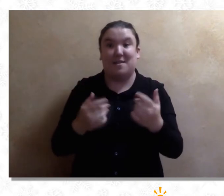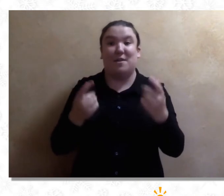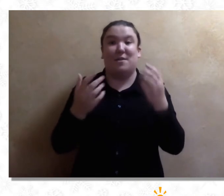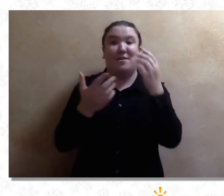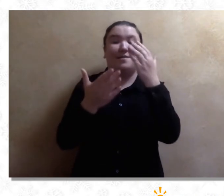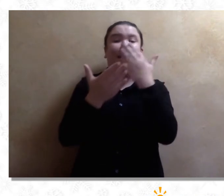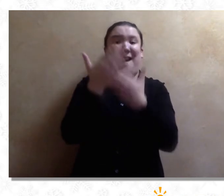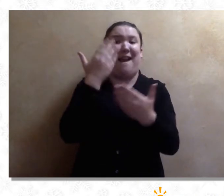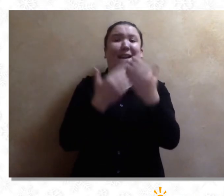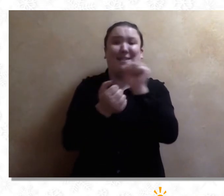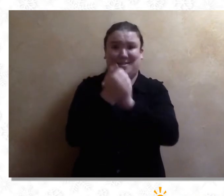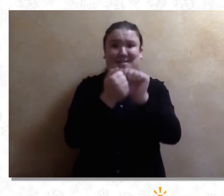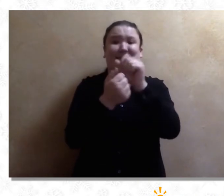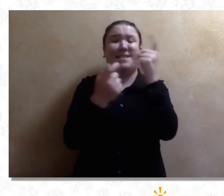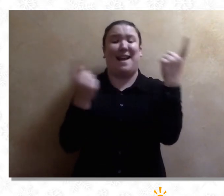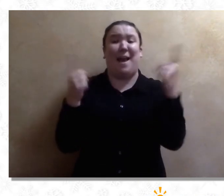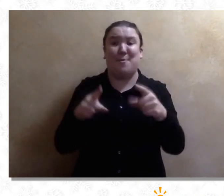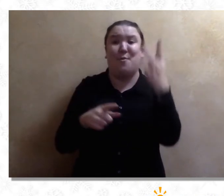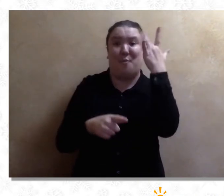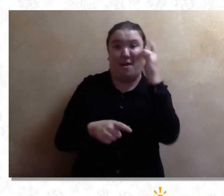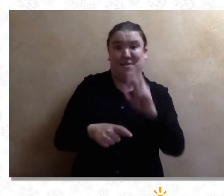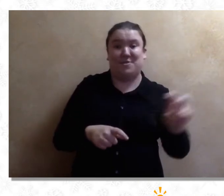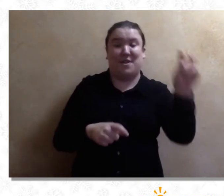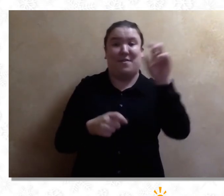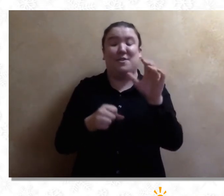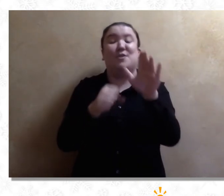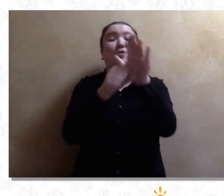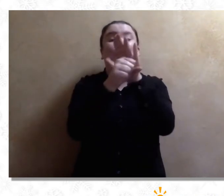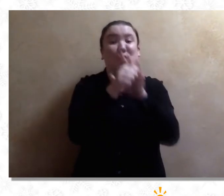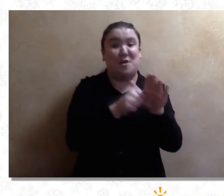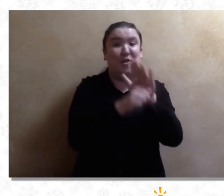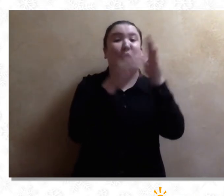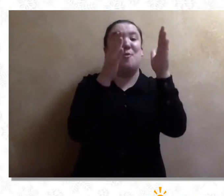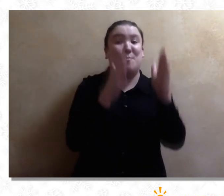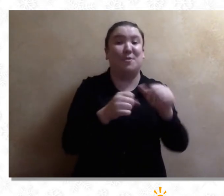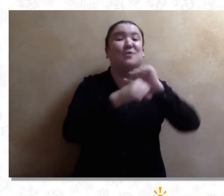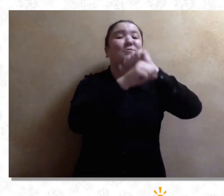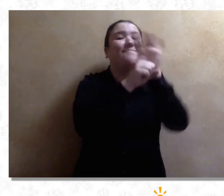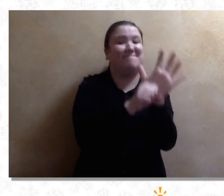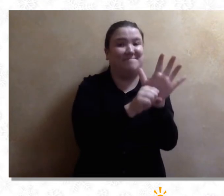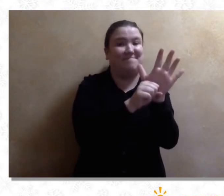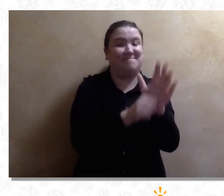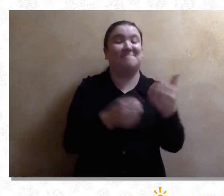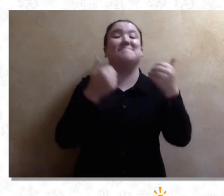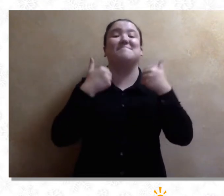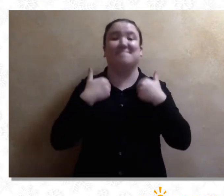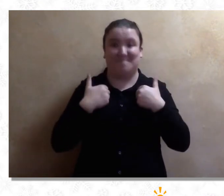Just wash hands, it's all from travel, there's a case in the county on TV.